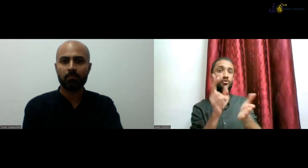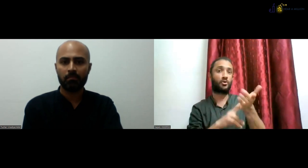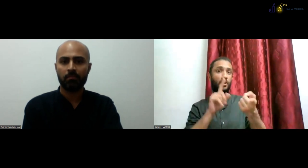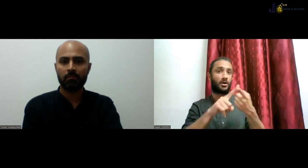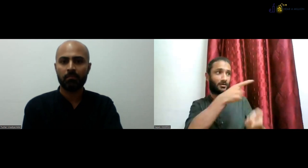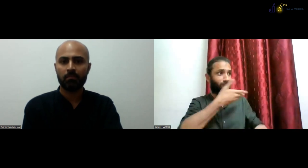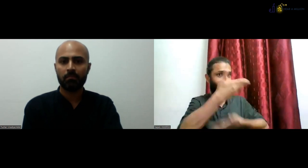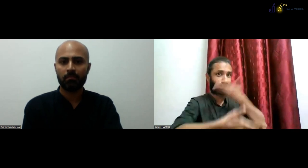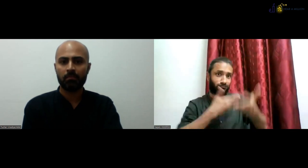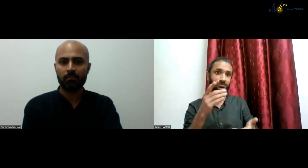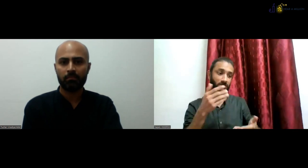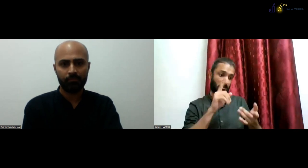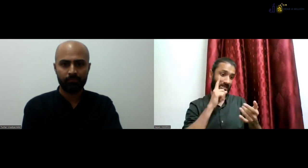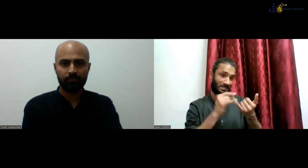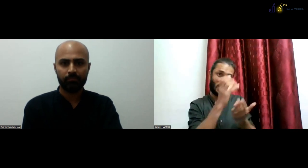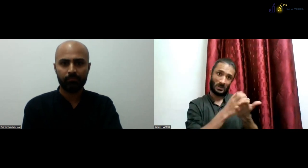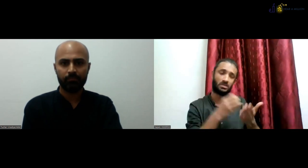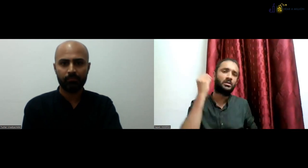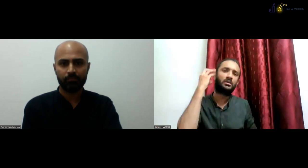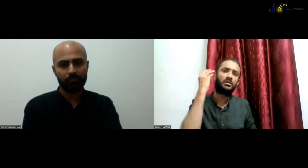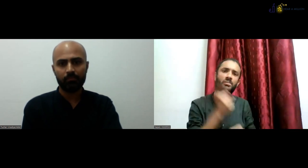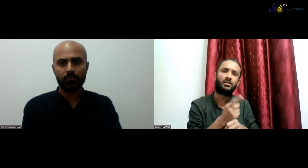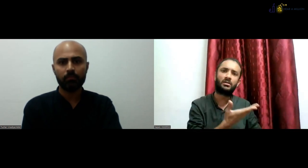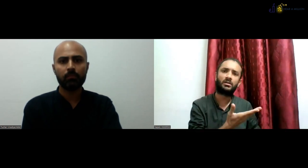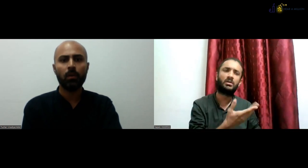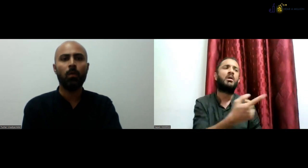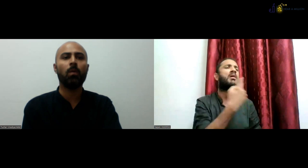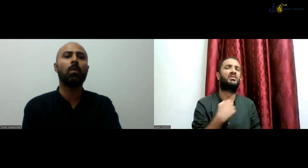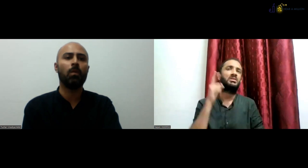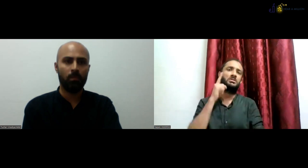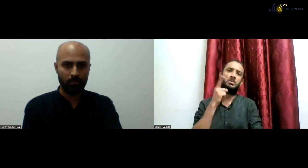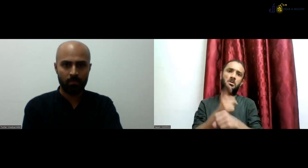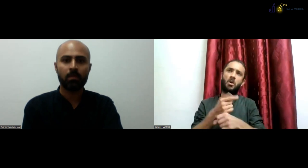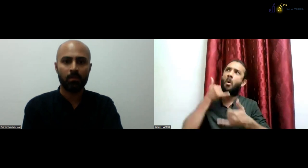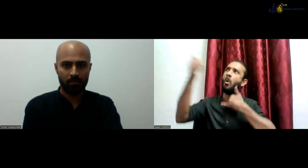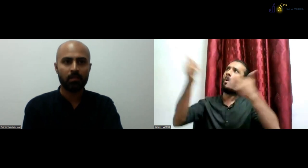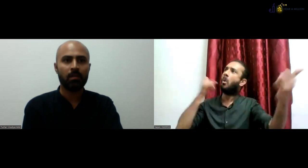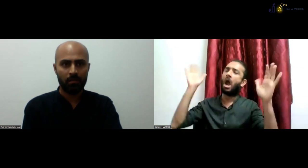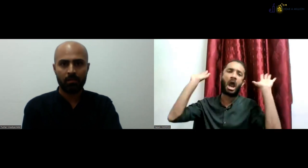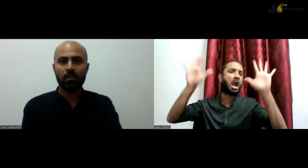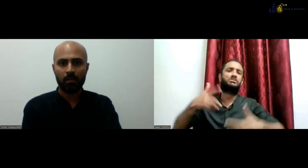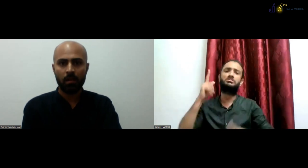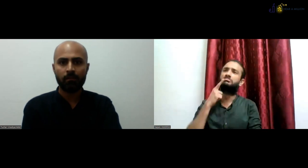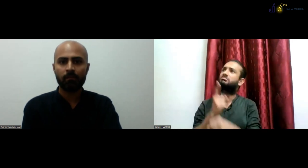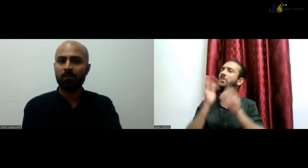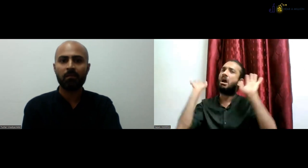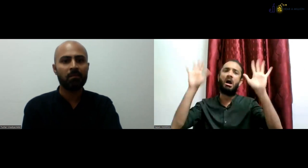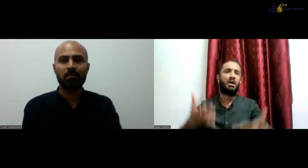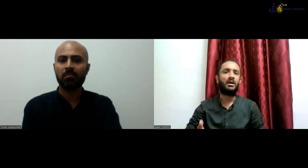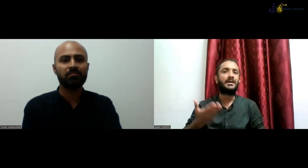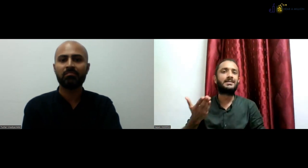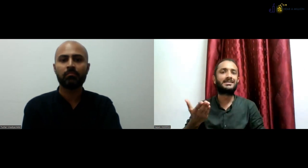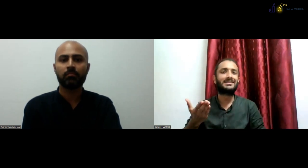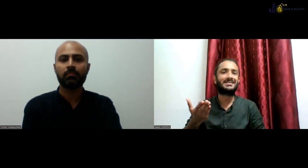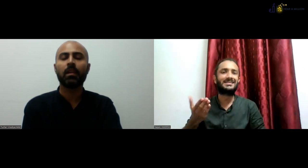And that has been going on for so long. In Pune as well, the ISL course or the ISL number of hours are taught by hearing people.